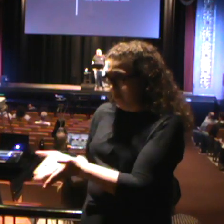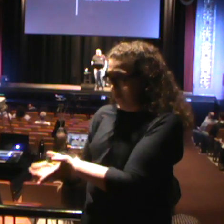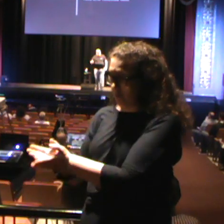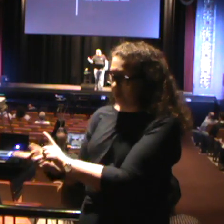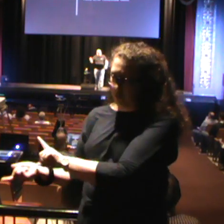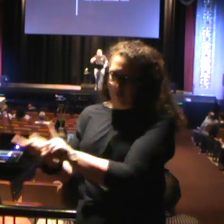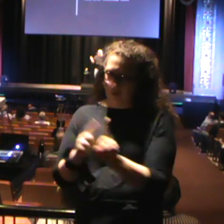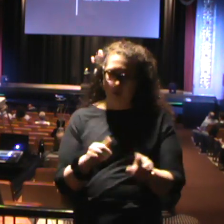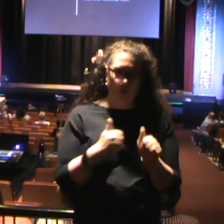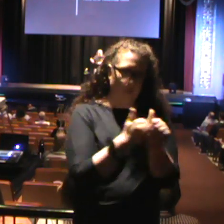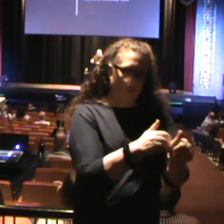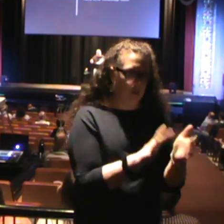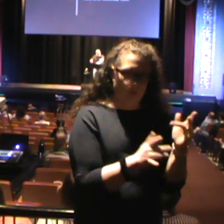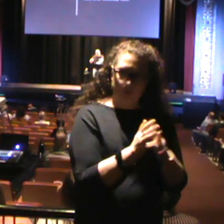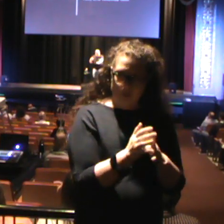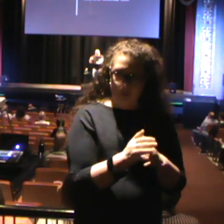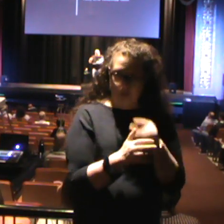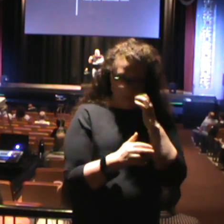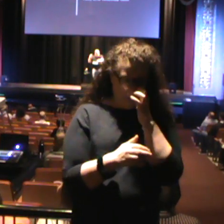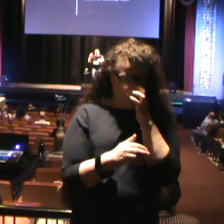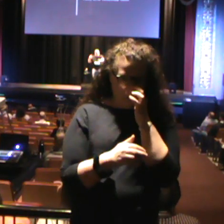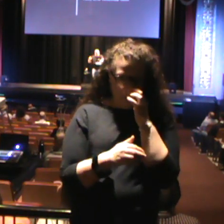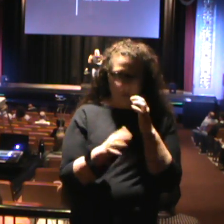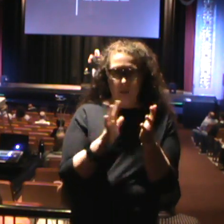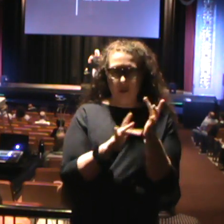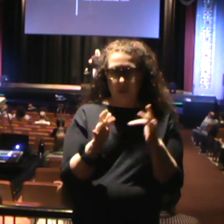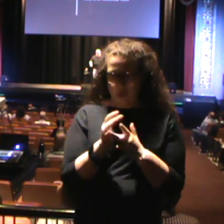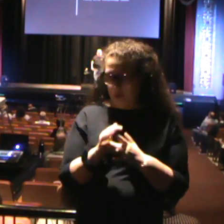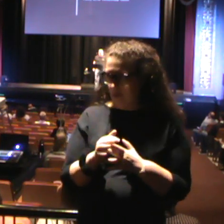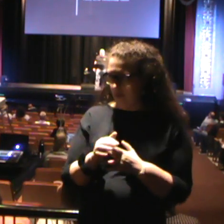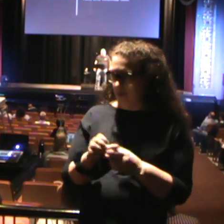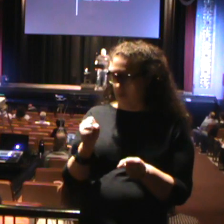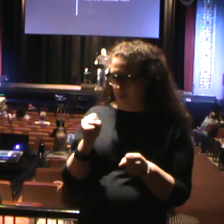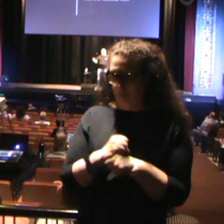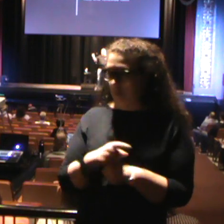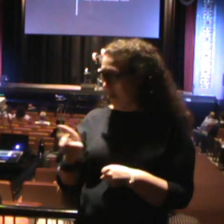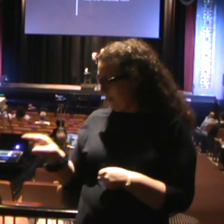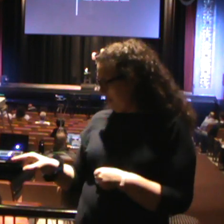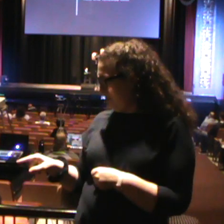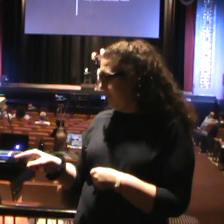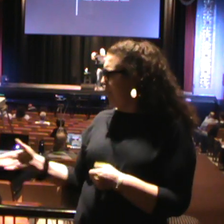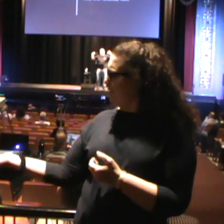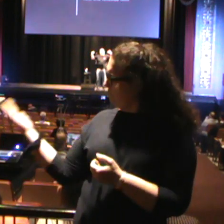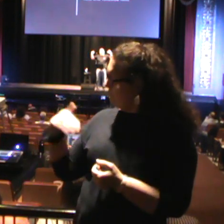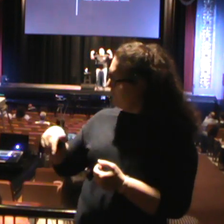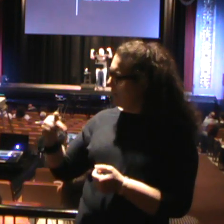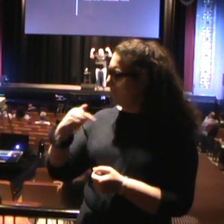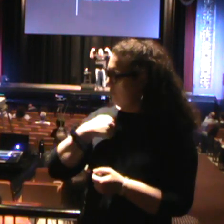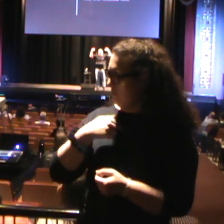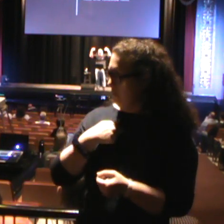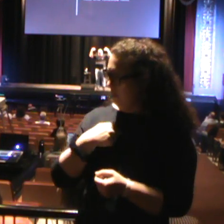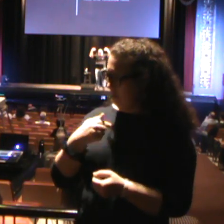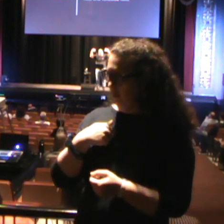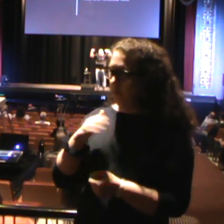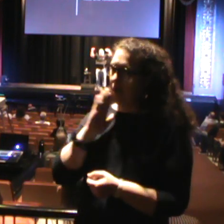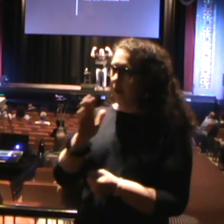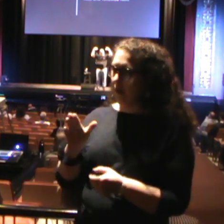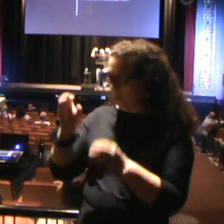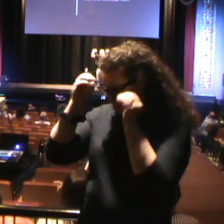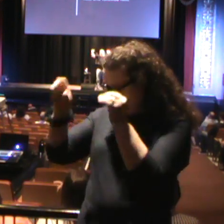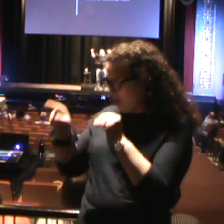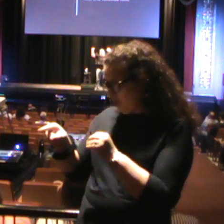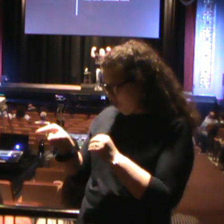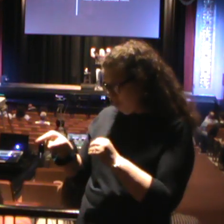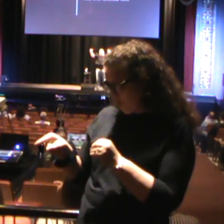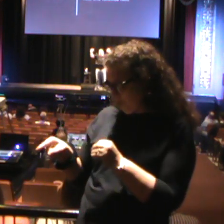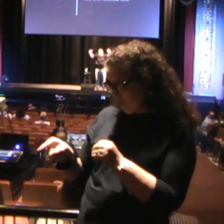fishing when Jesus made an offer to them that would change the trajectory of their life. He said, follow me, and I will teach you,